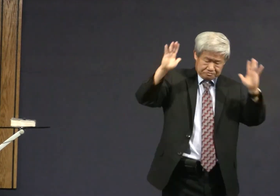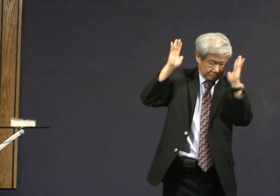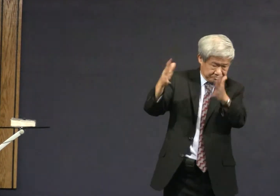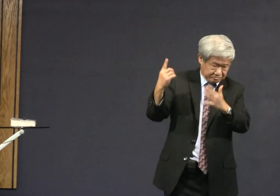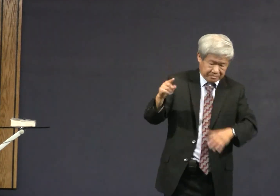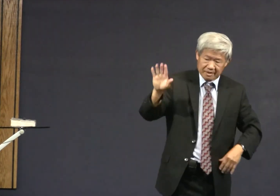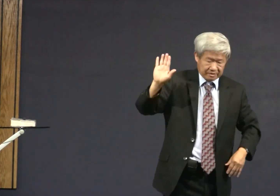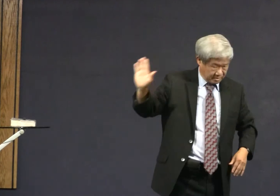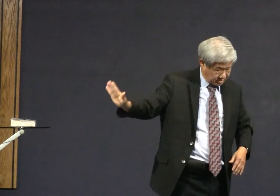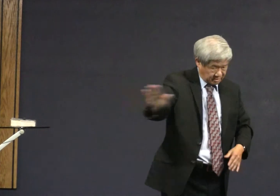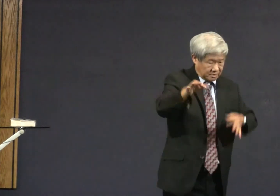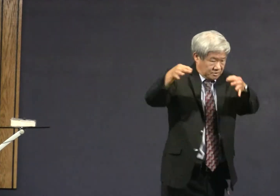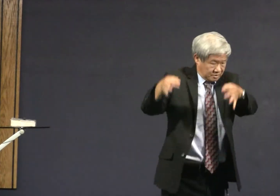not to judge